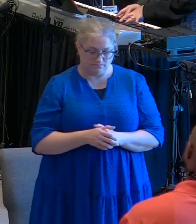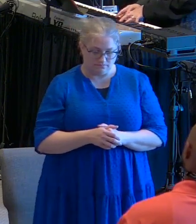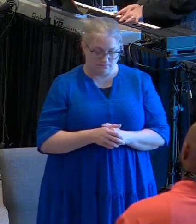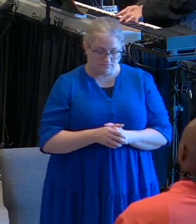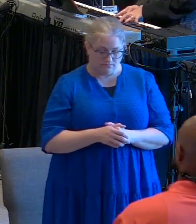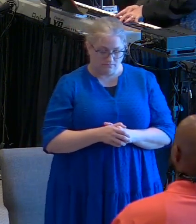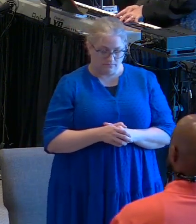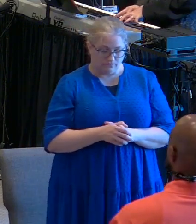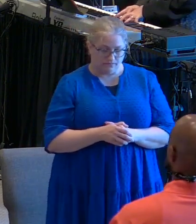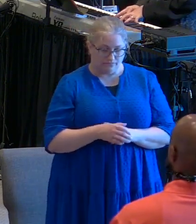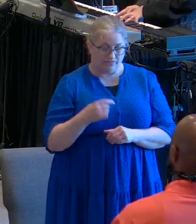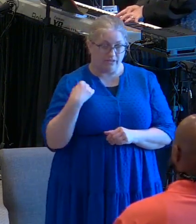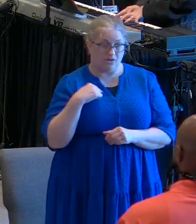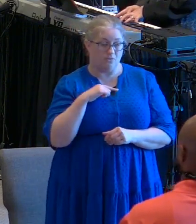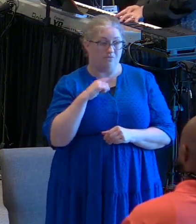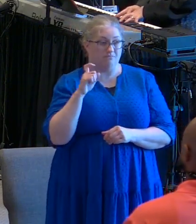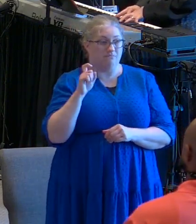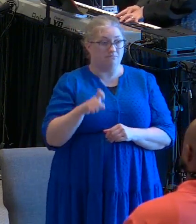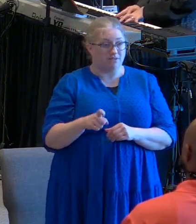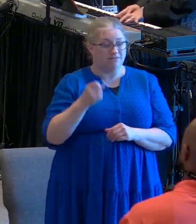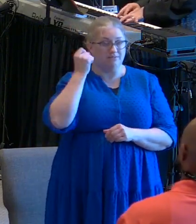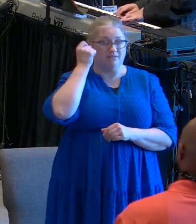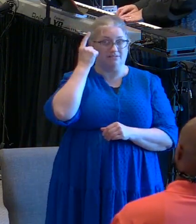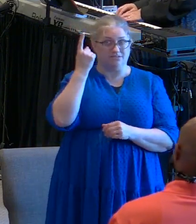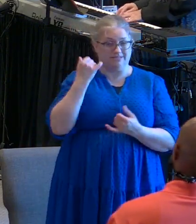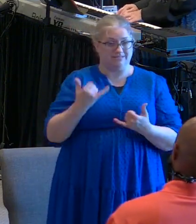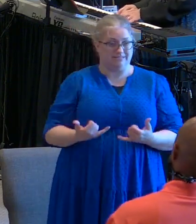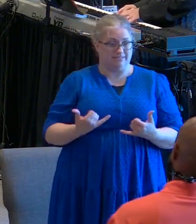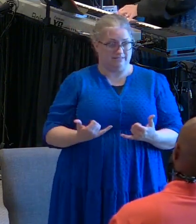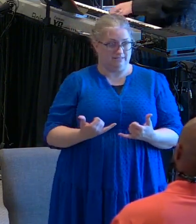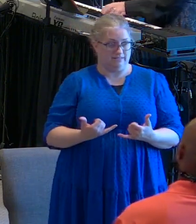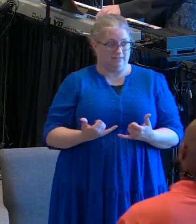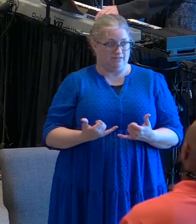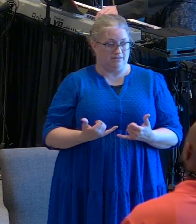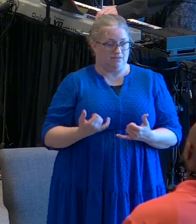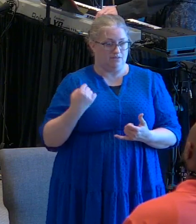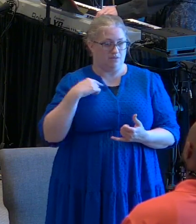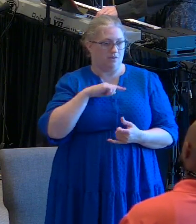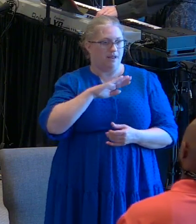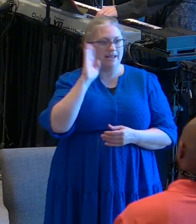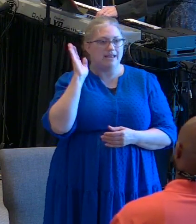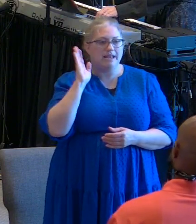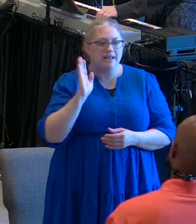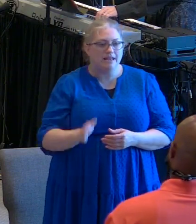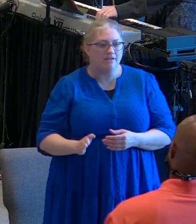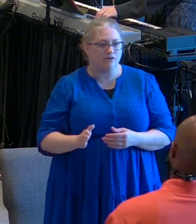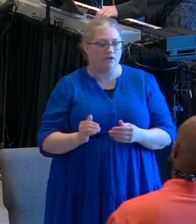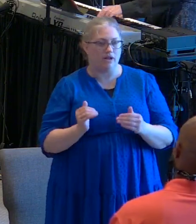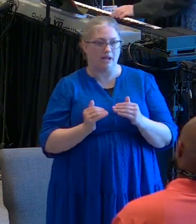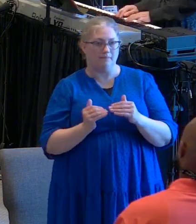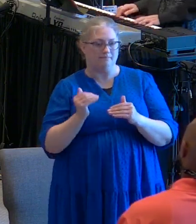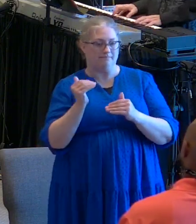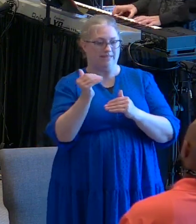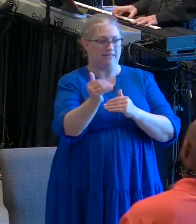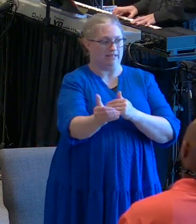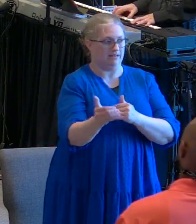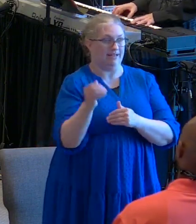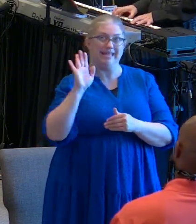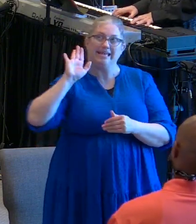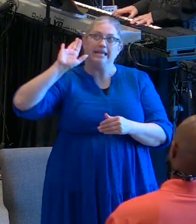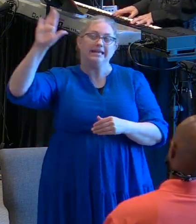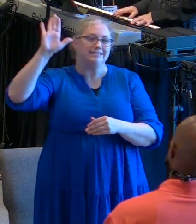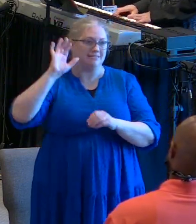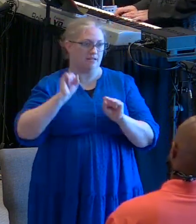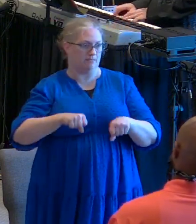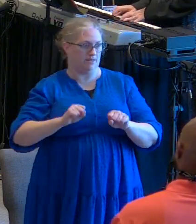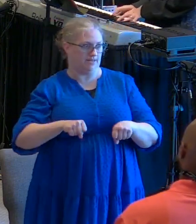we need to realize today that we're never past the ability for God to reach to us y debemos